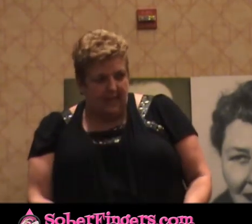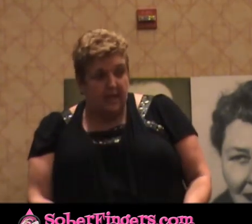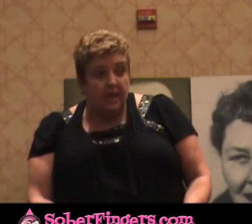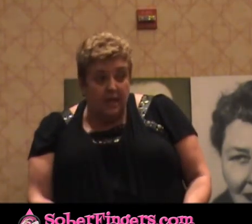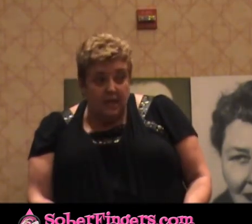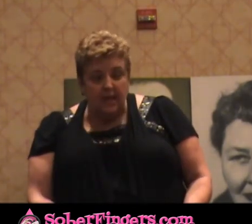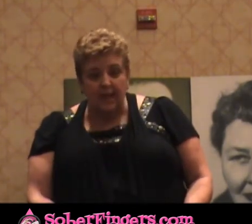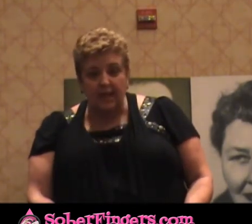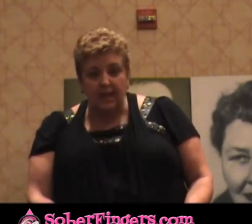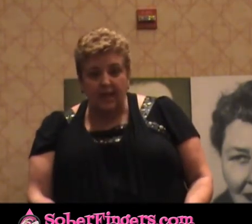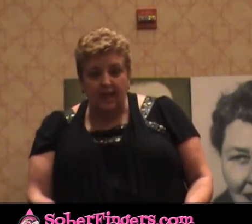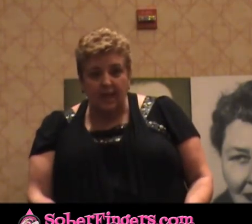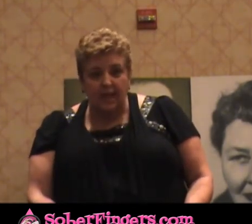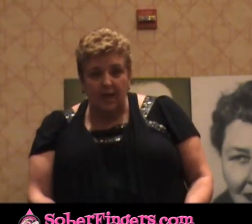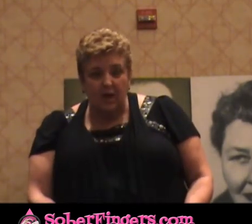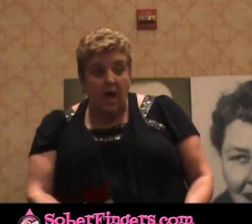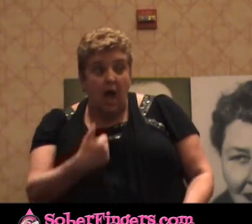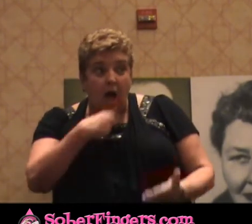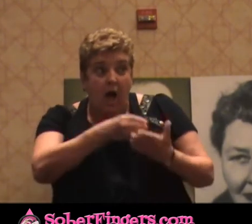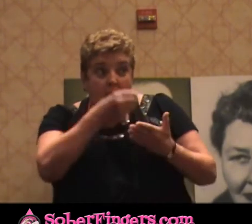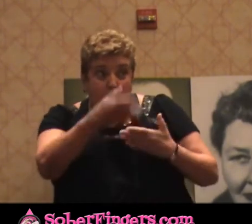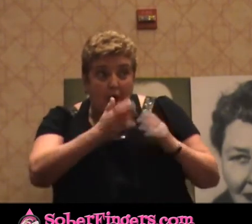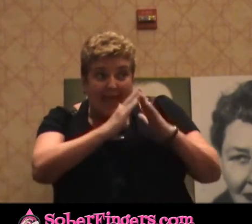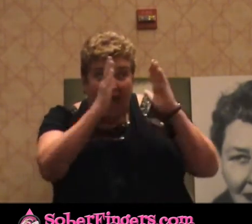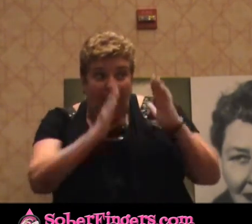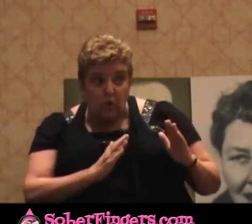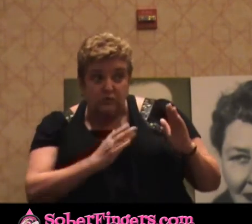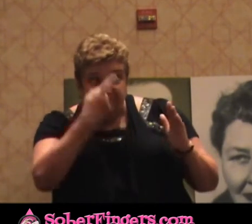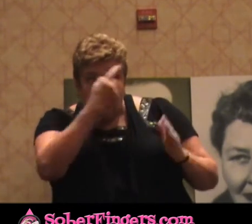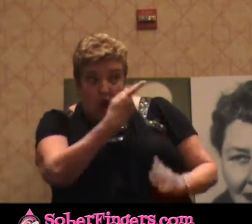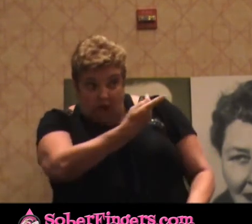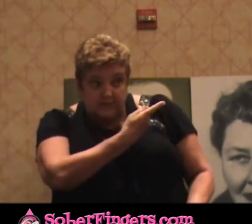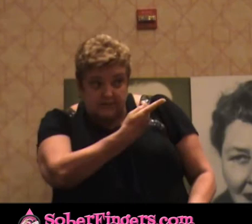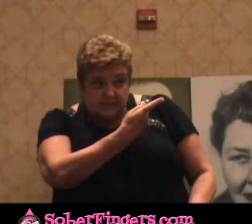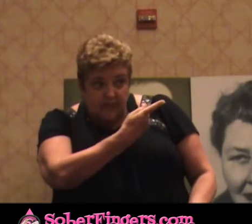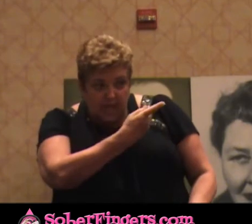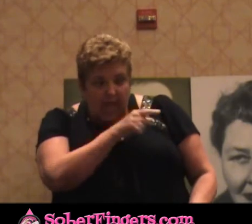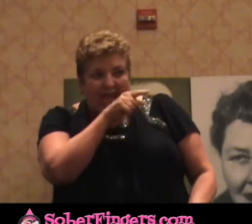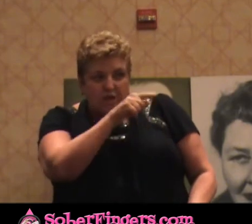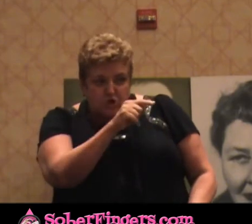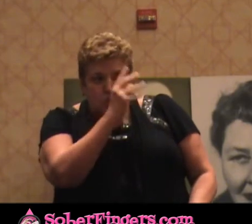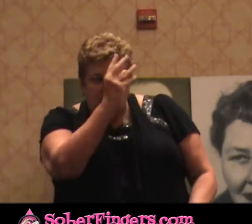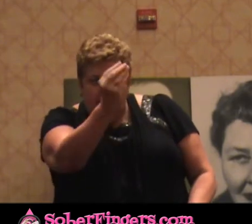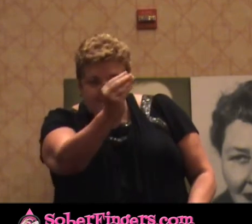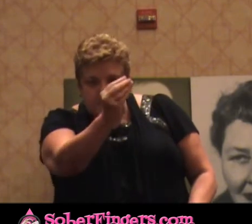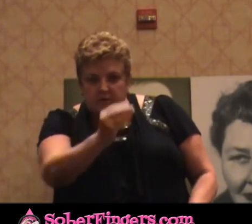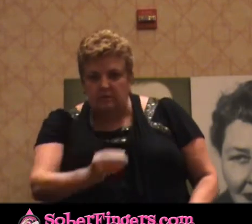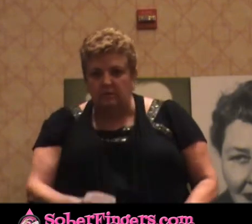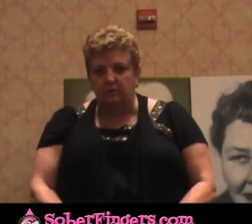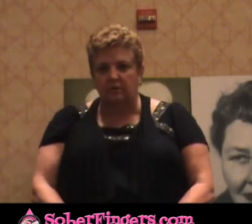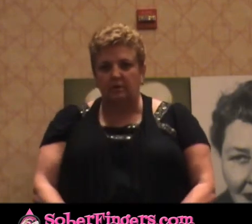I brought up the house and you left. And I've never seen you since.